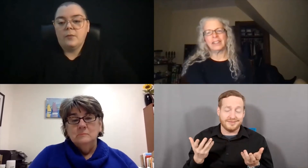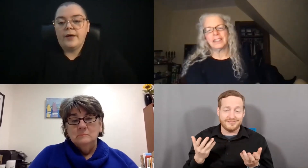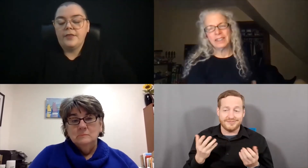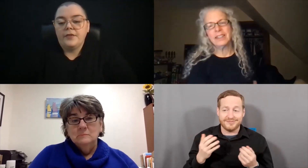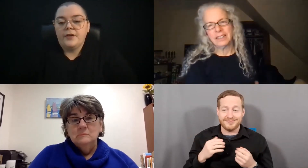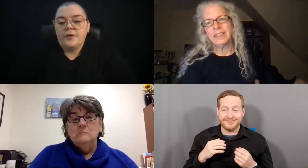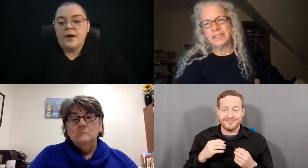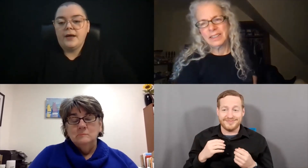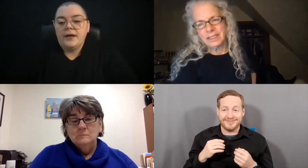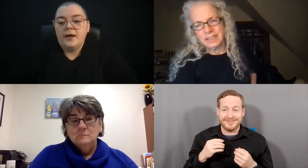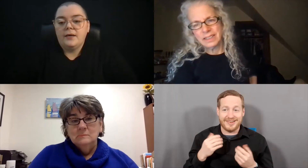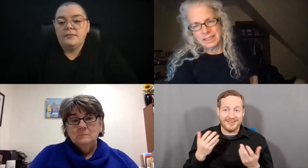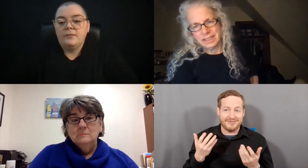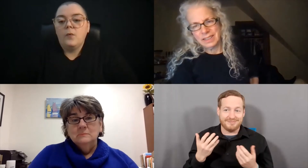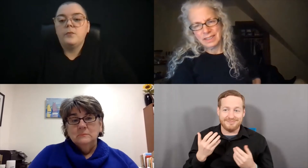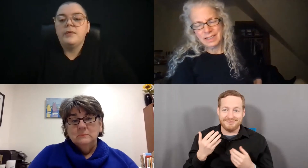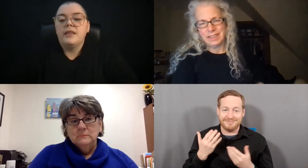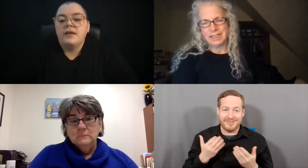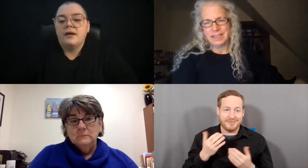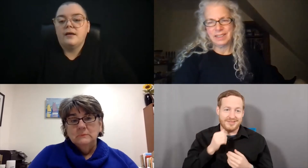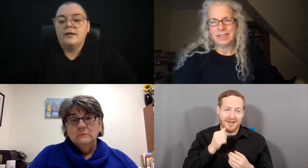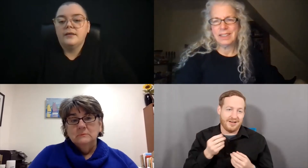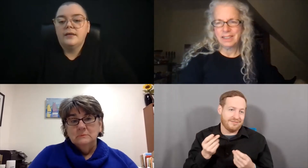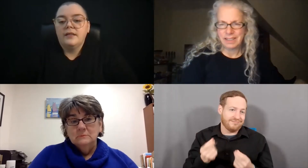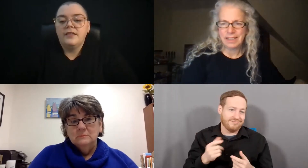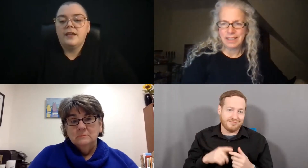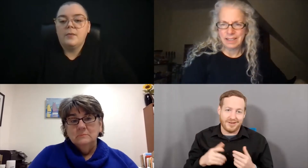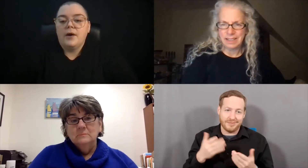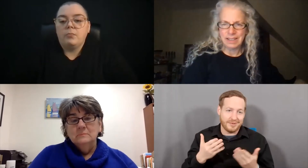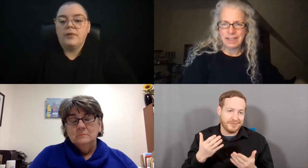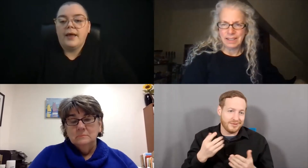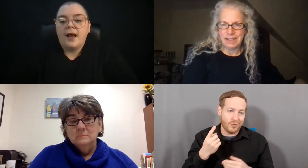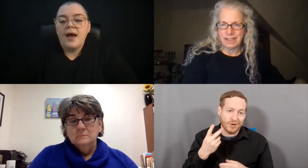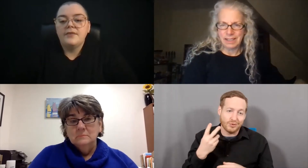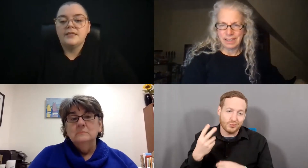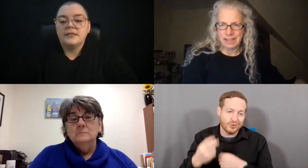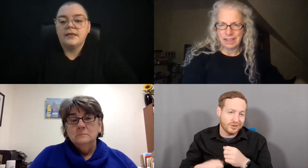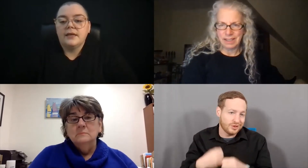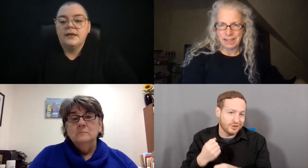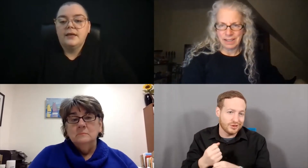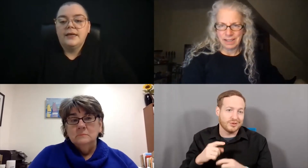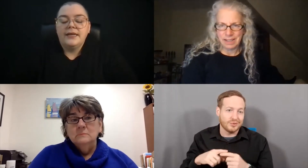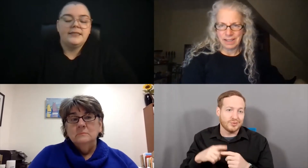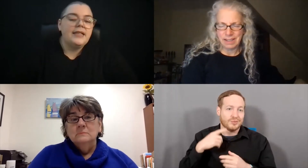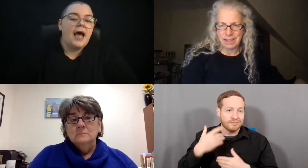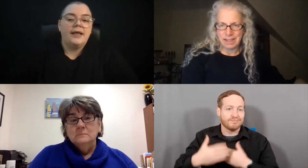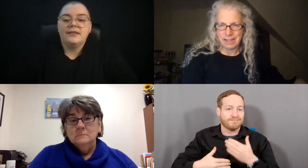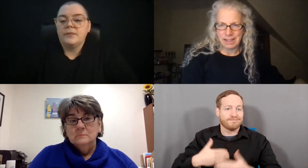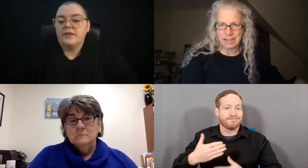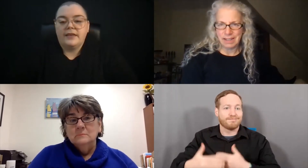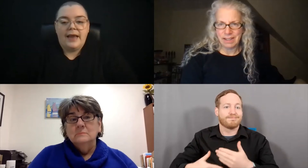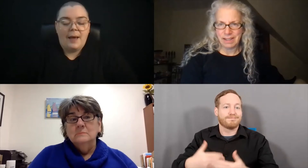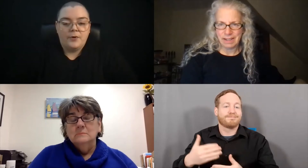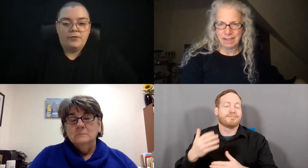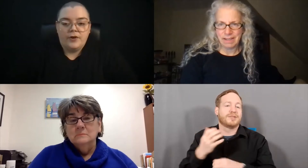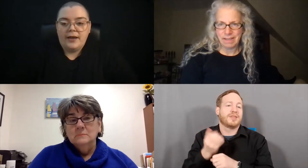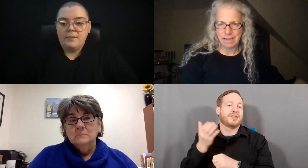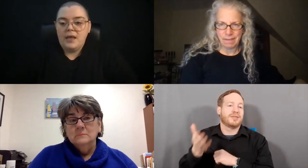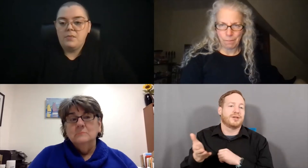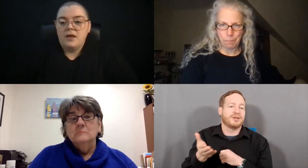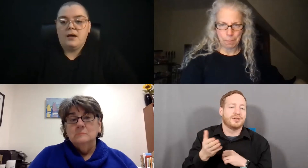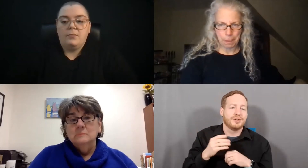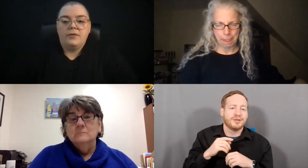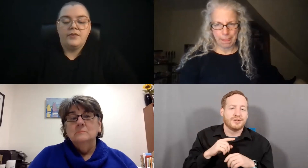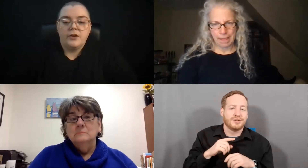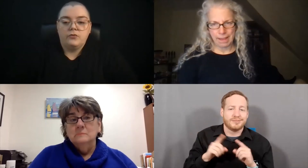start with? You know, what would be the thinking about a plan? Obviously, it's not something that's going to happen overnight.